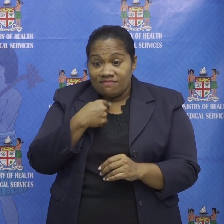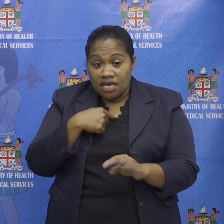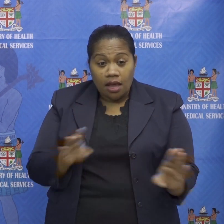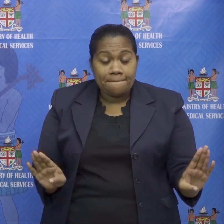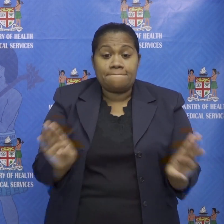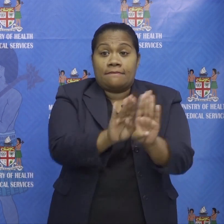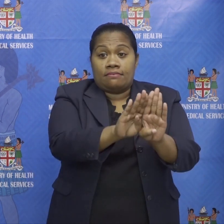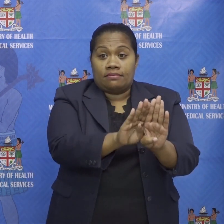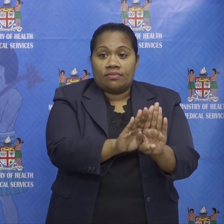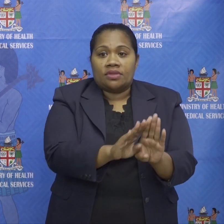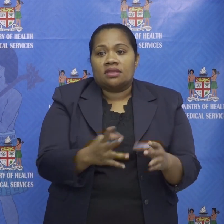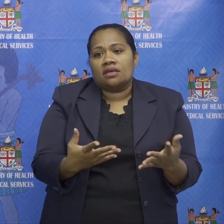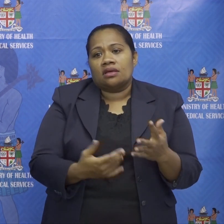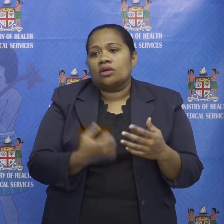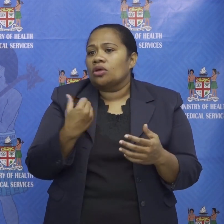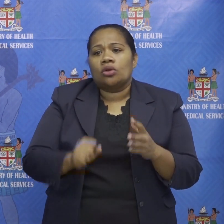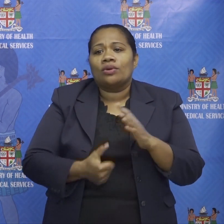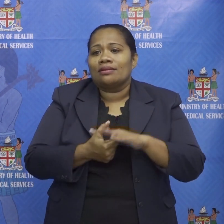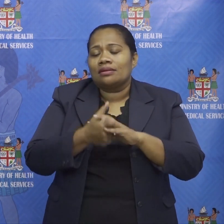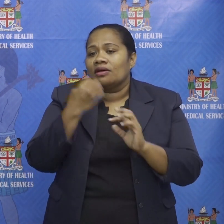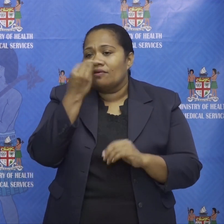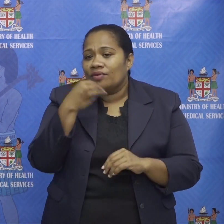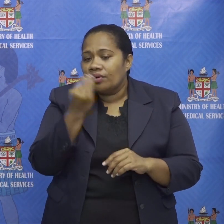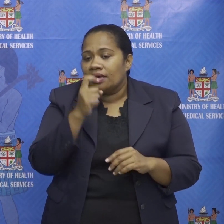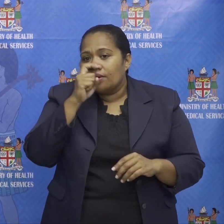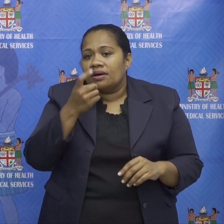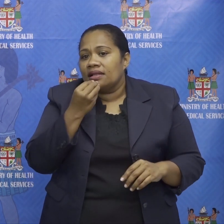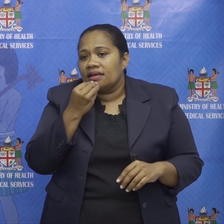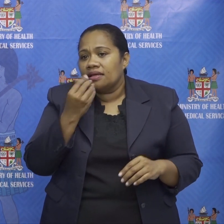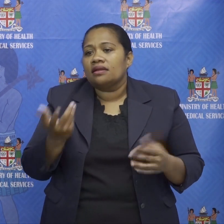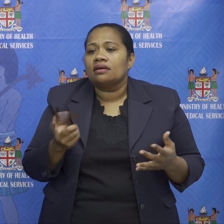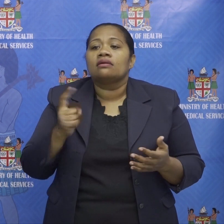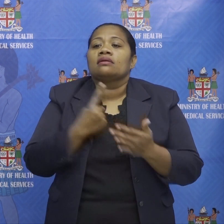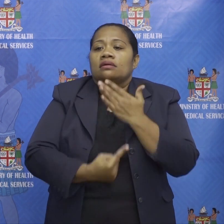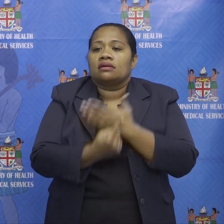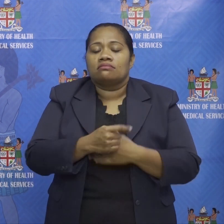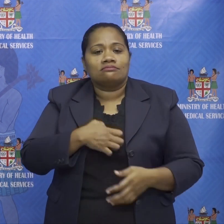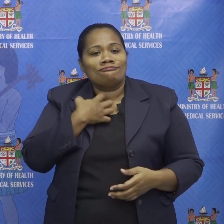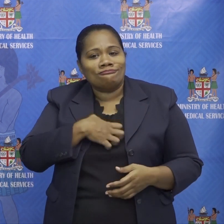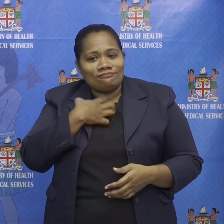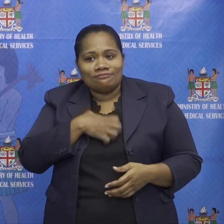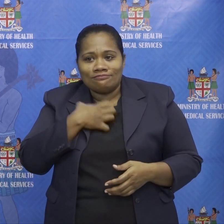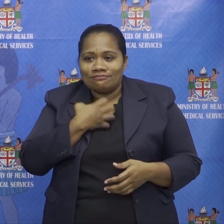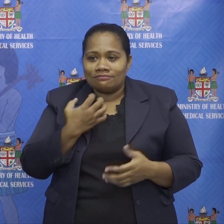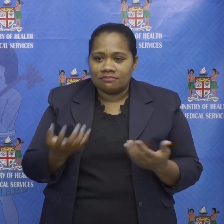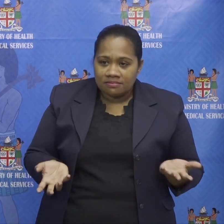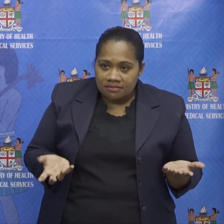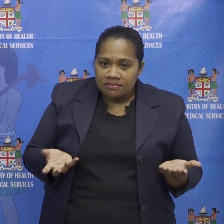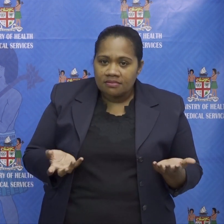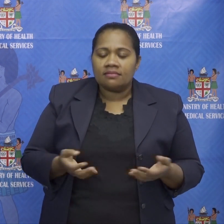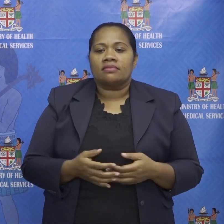and you have no access to food and you can't eat what will happen you'll get angry you'll say